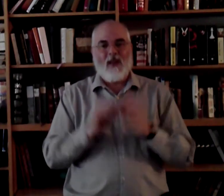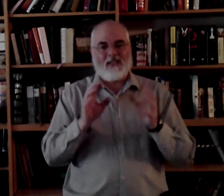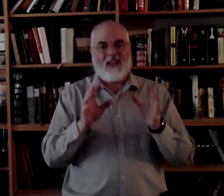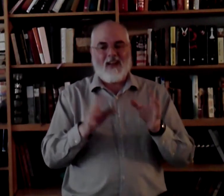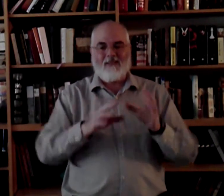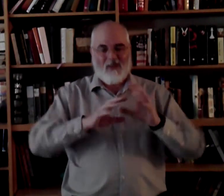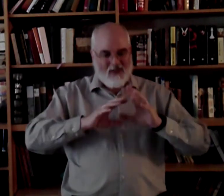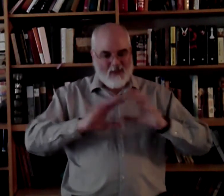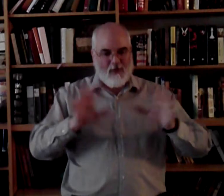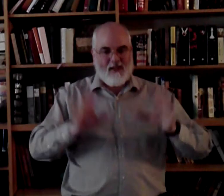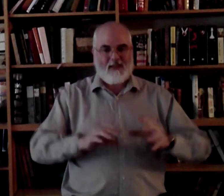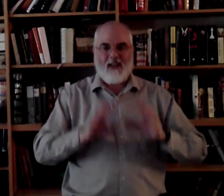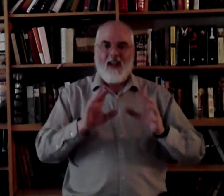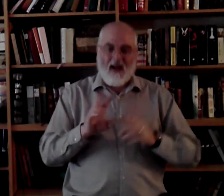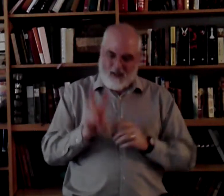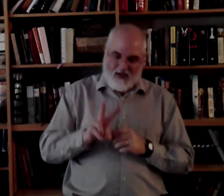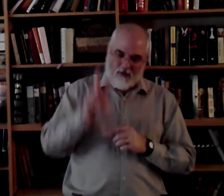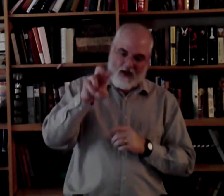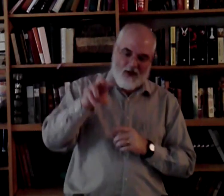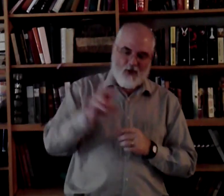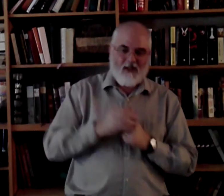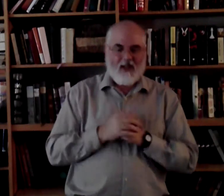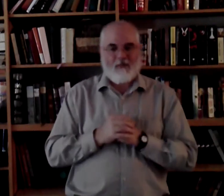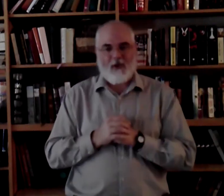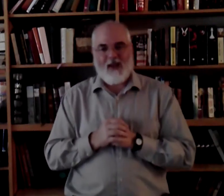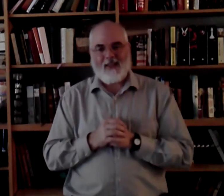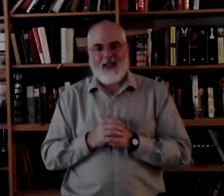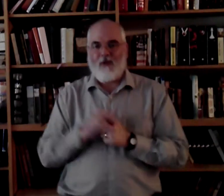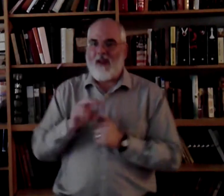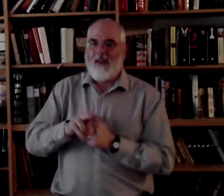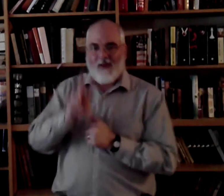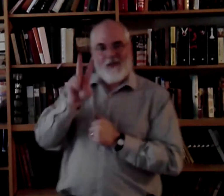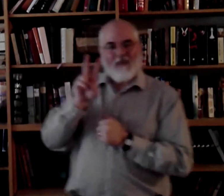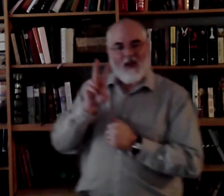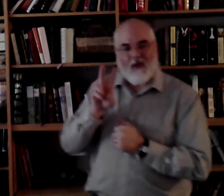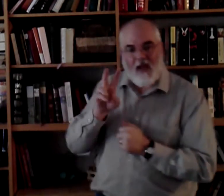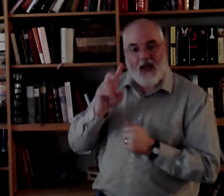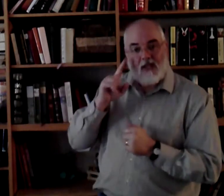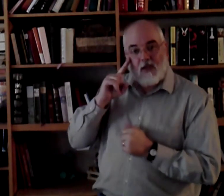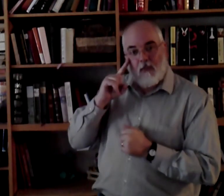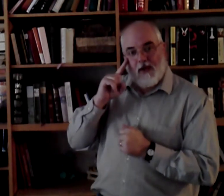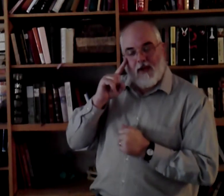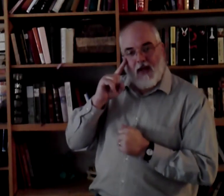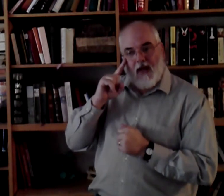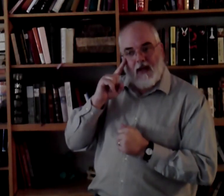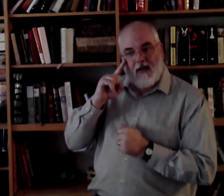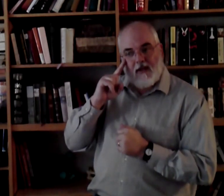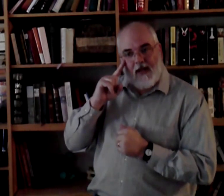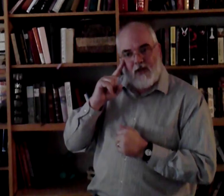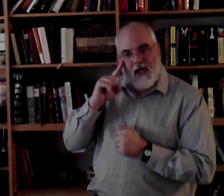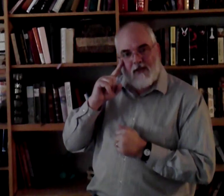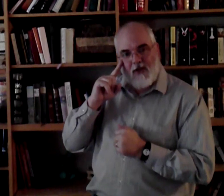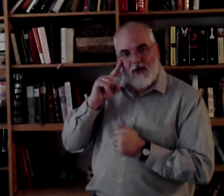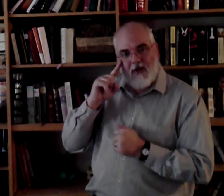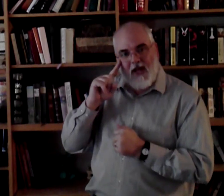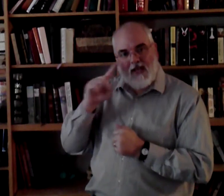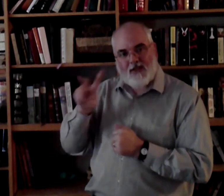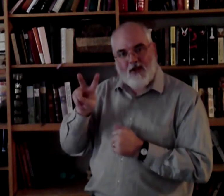that sign, or explain that sign, I just kind of really enjoy explaining it that way. Okay? So, point to the eye. That transfers your eyes to your